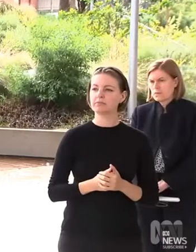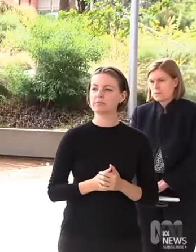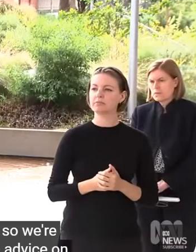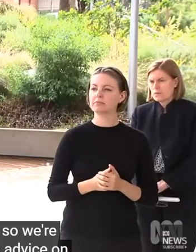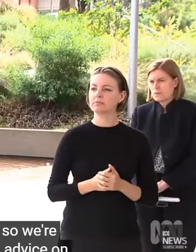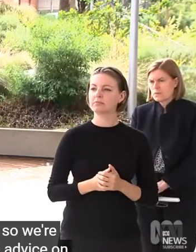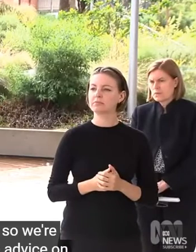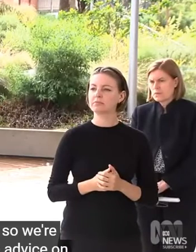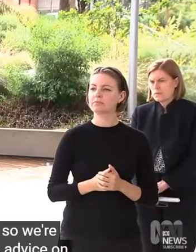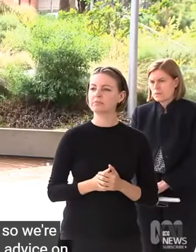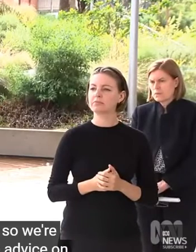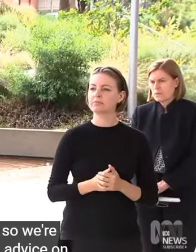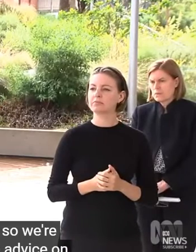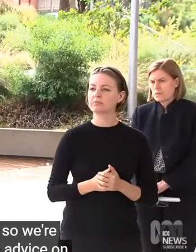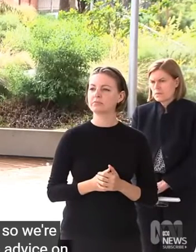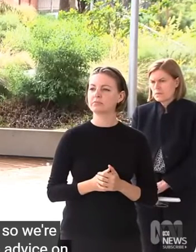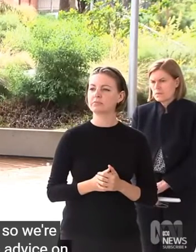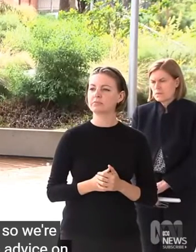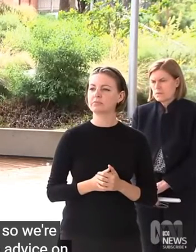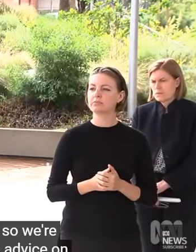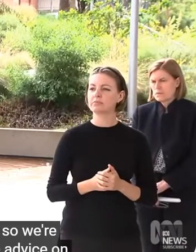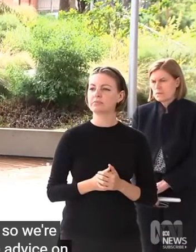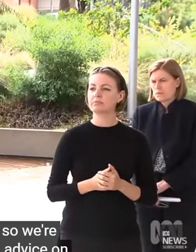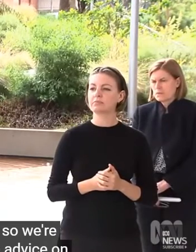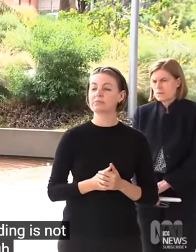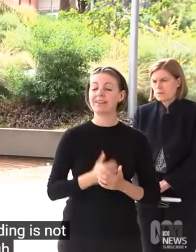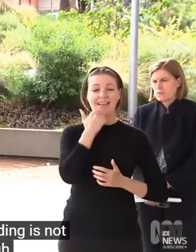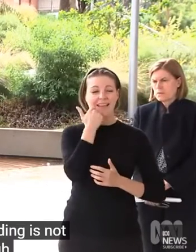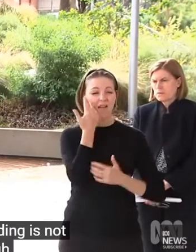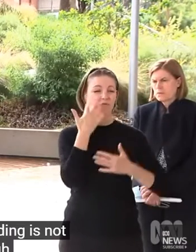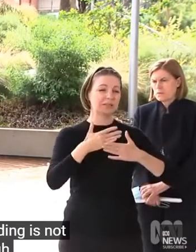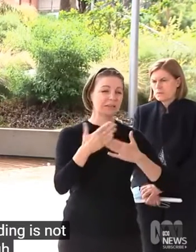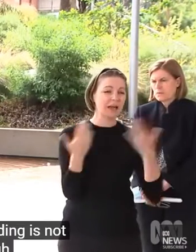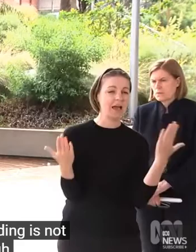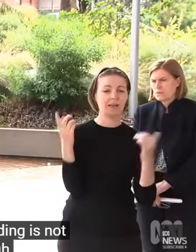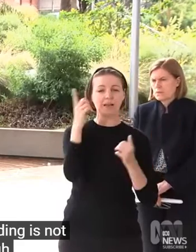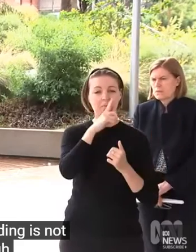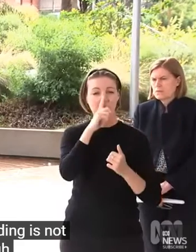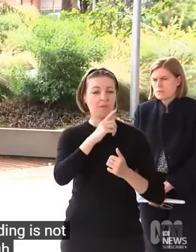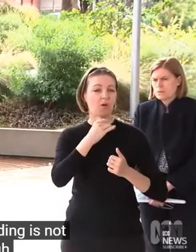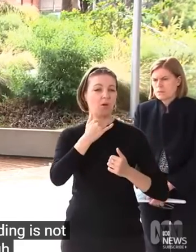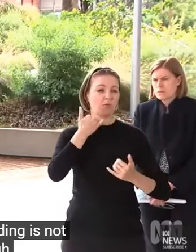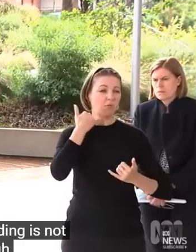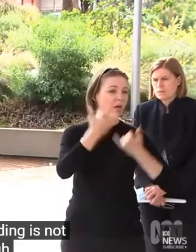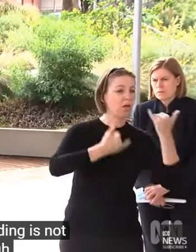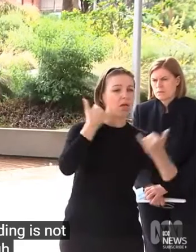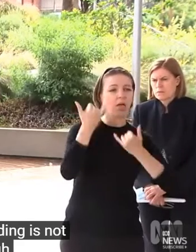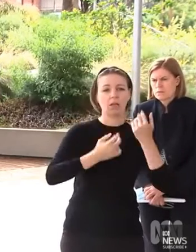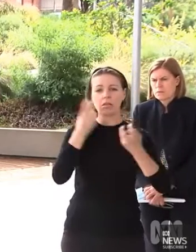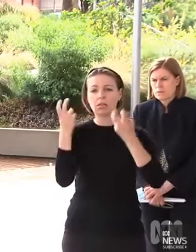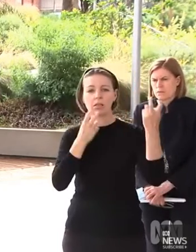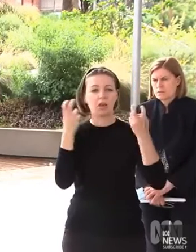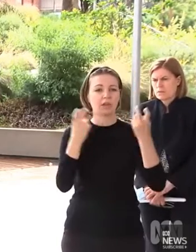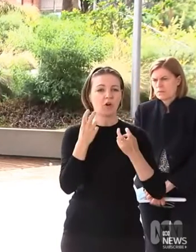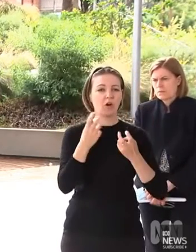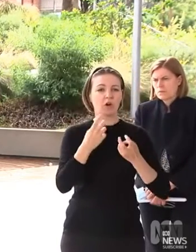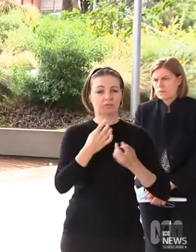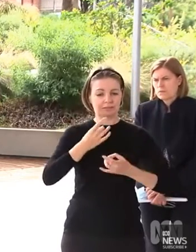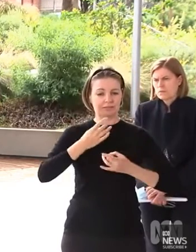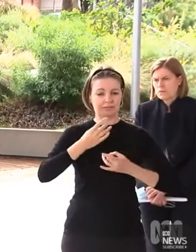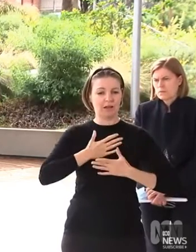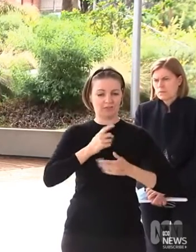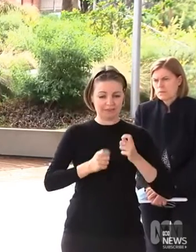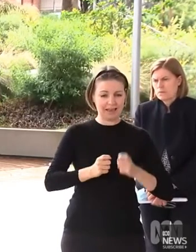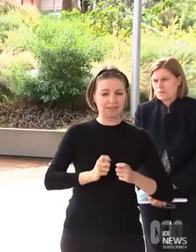calls a day from people who are looking for rats? A lot of those talk from vulnerable people, whether you're pregnant with cancer, you know, people who